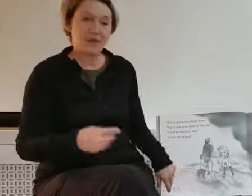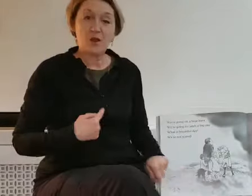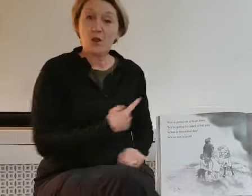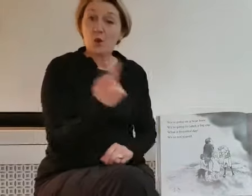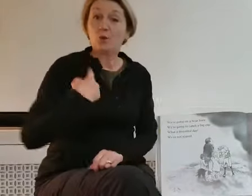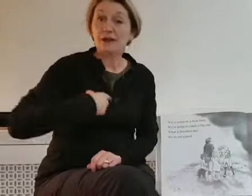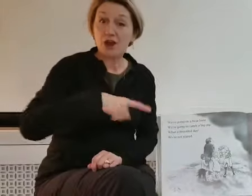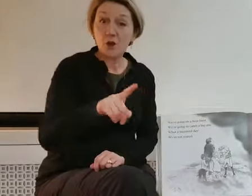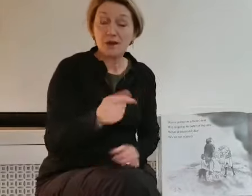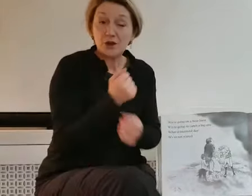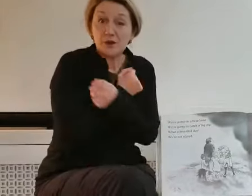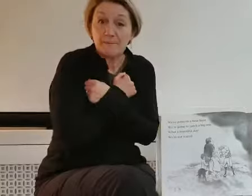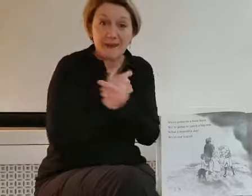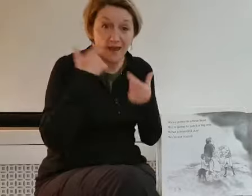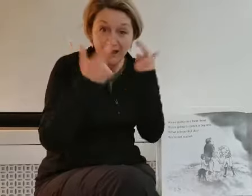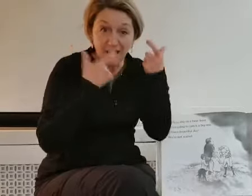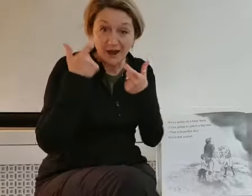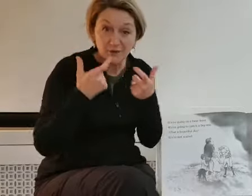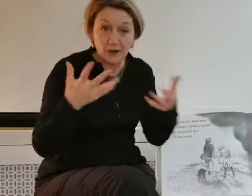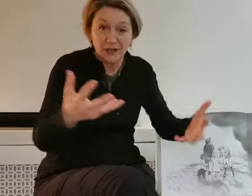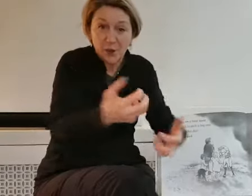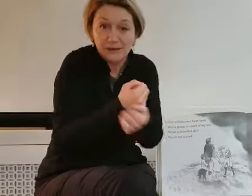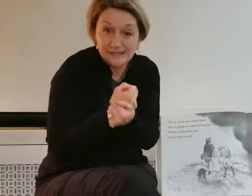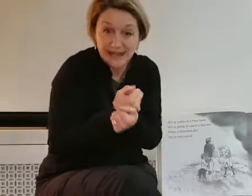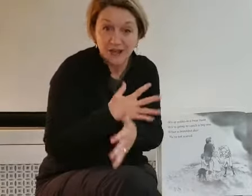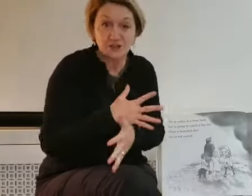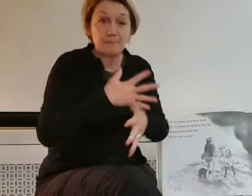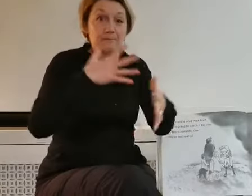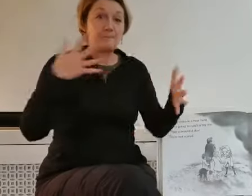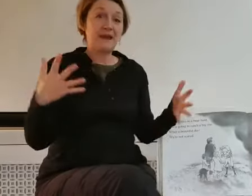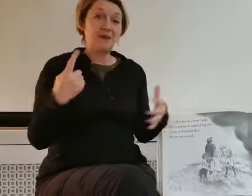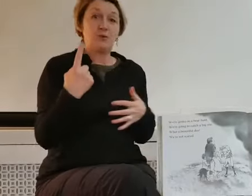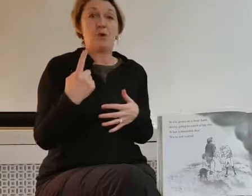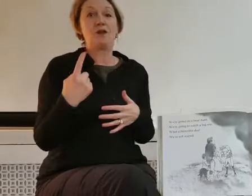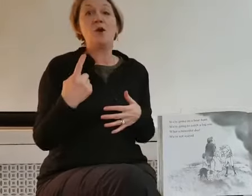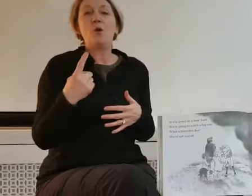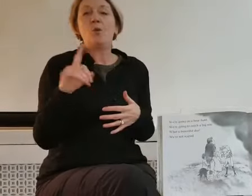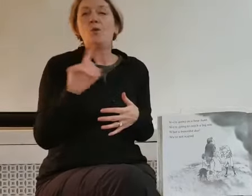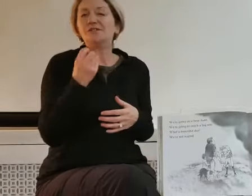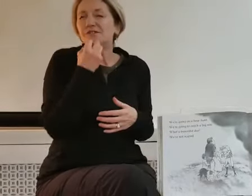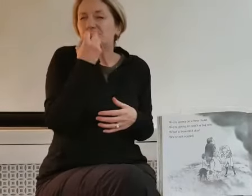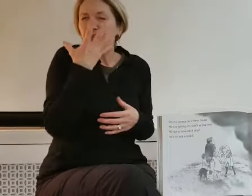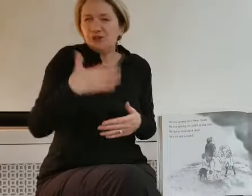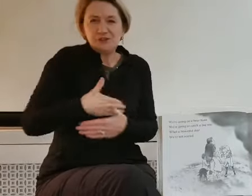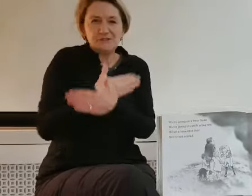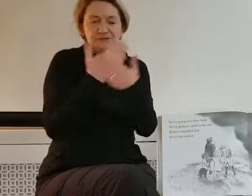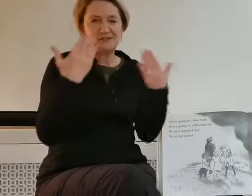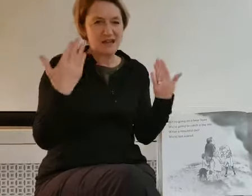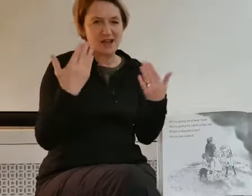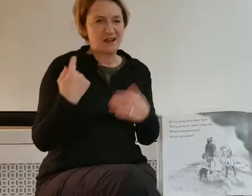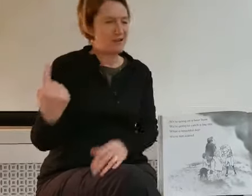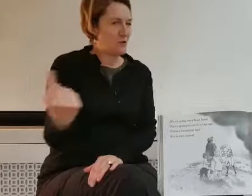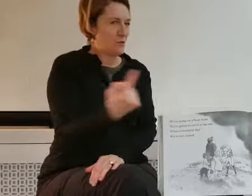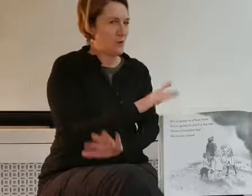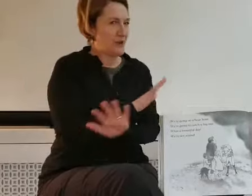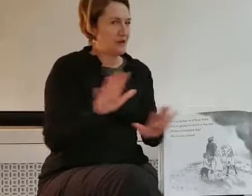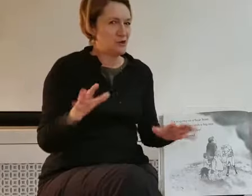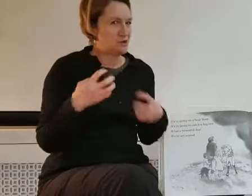We're going on a bear hunt. We're going to catch a big one. What a beautiful day. We're not